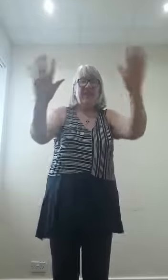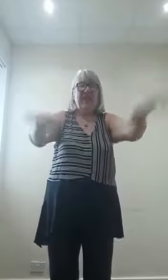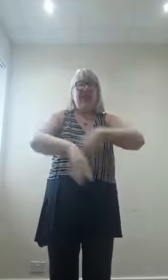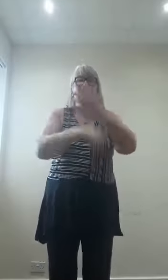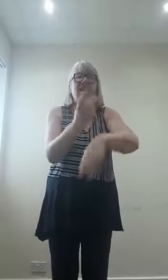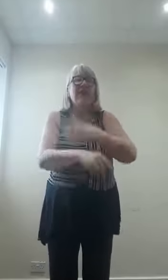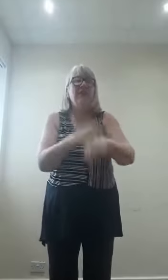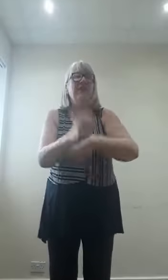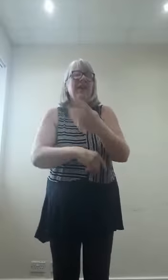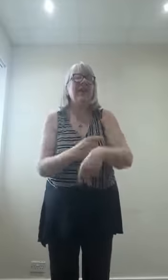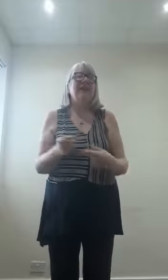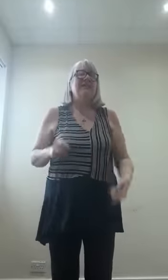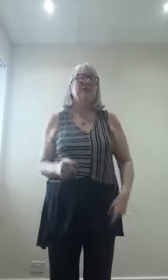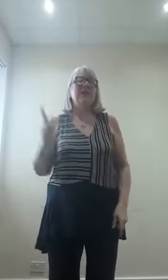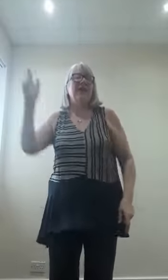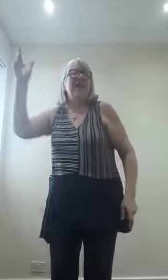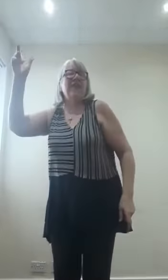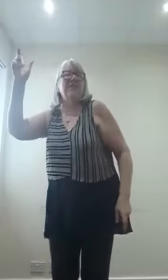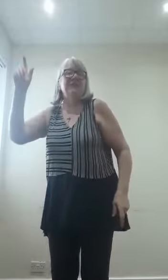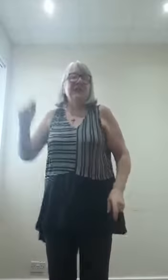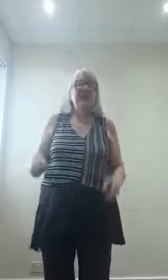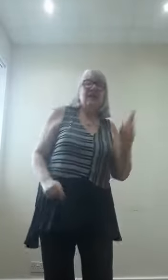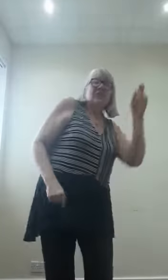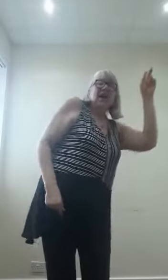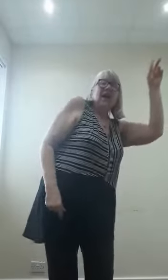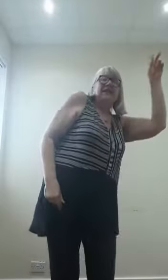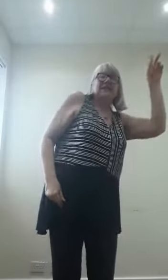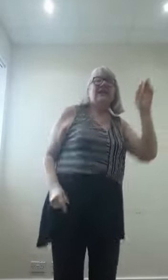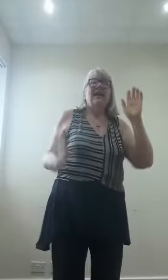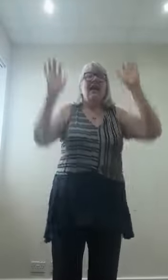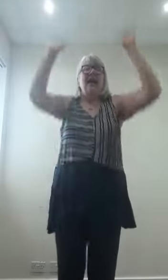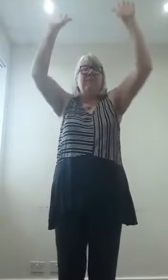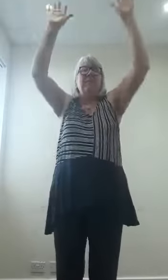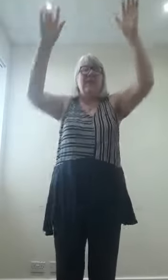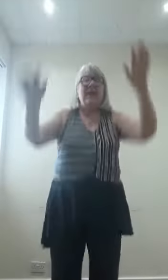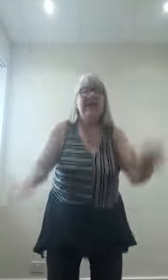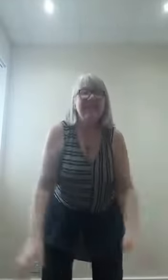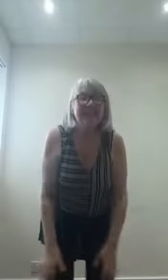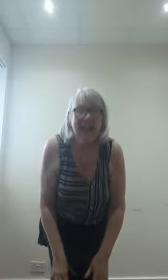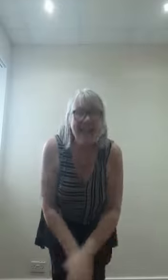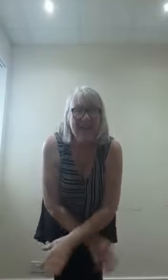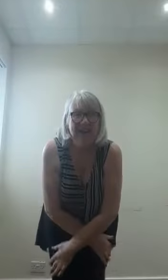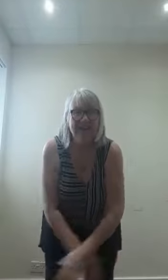Grind coffee to the left, right, up, down.